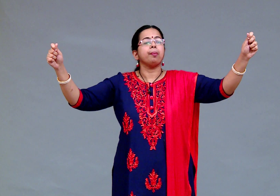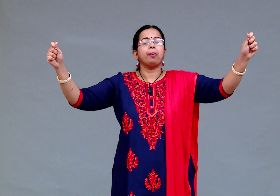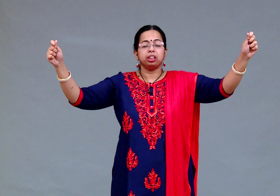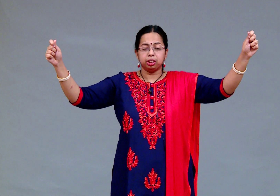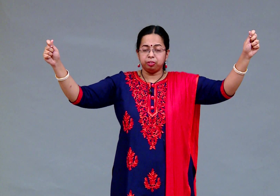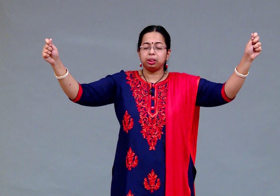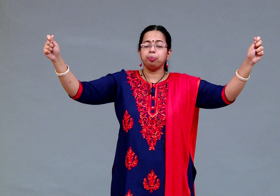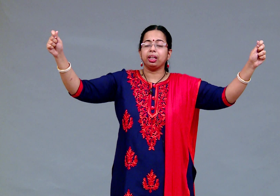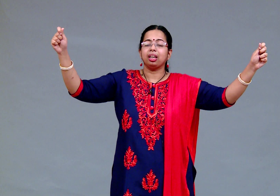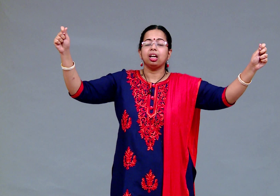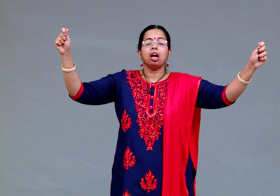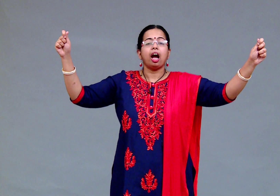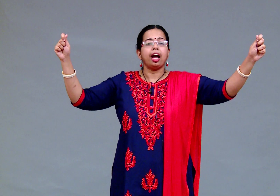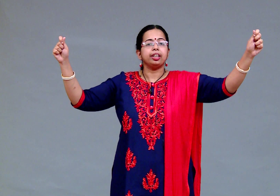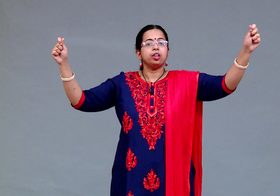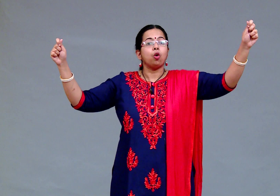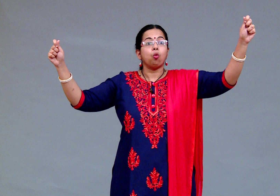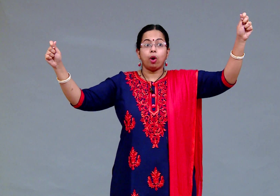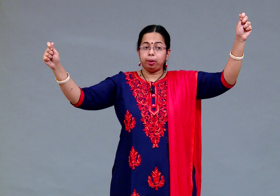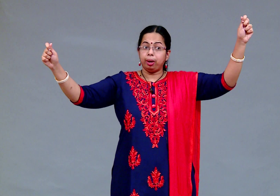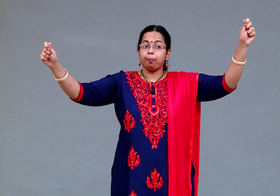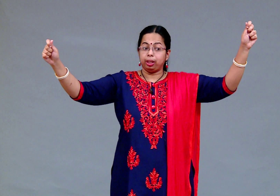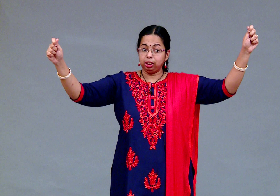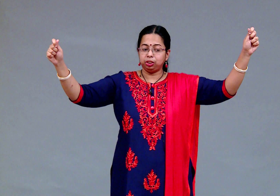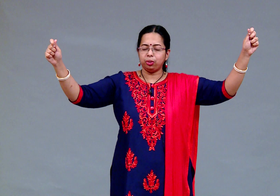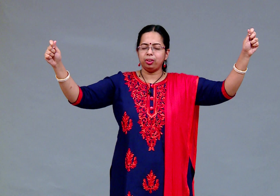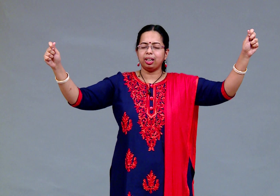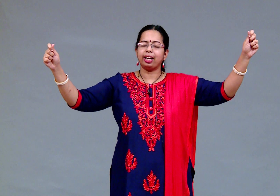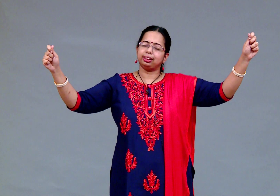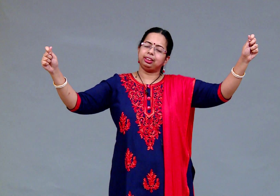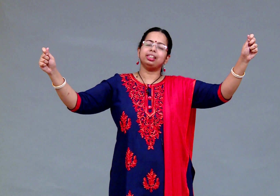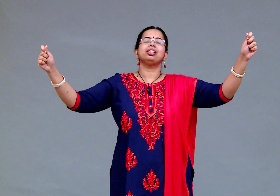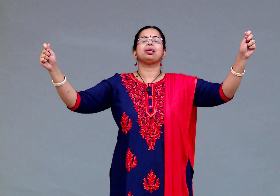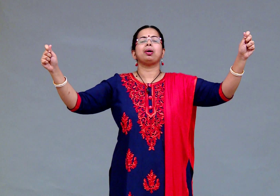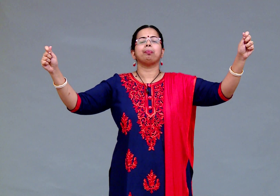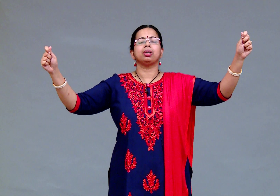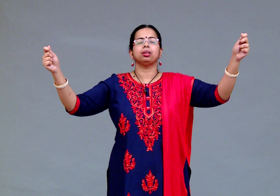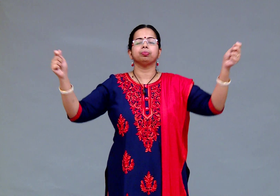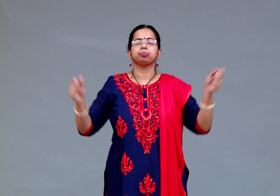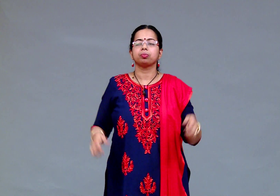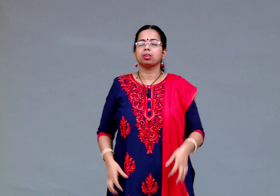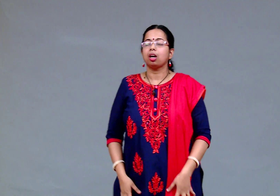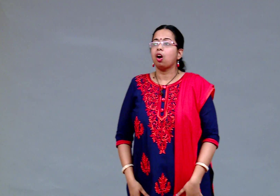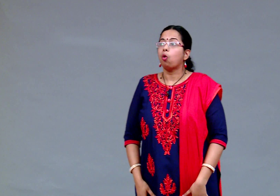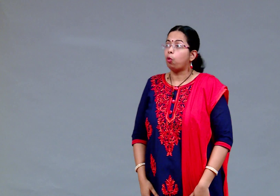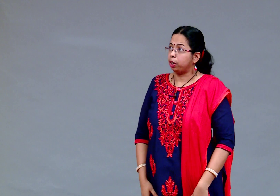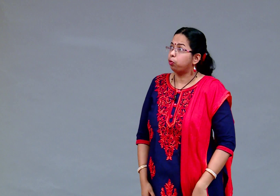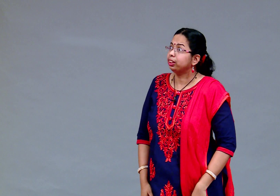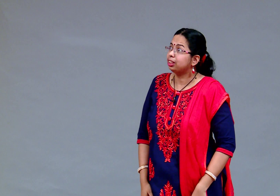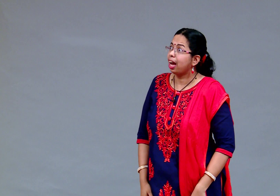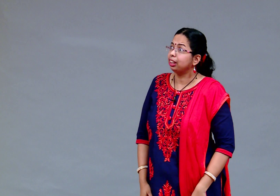mother with me and what my mother told I still remember what was that